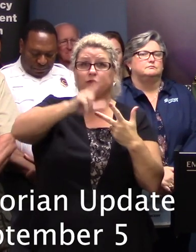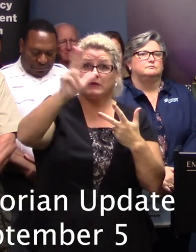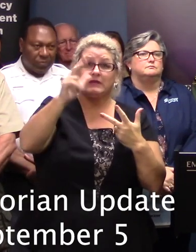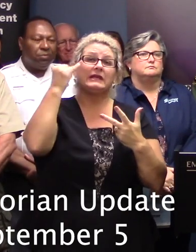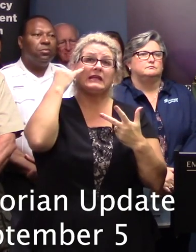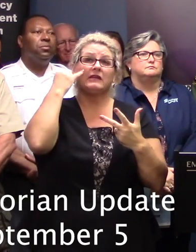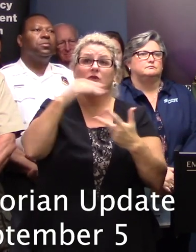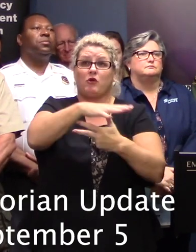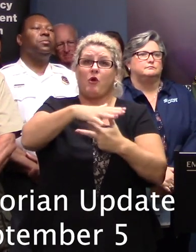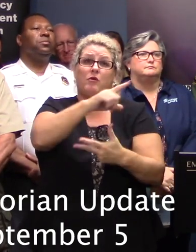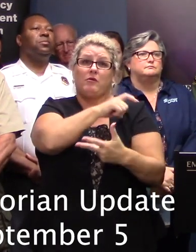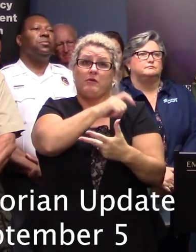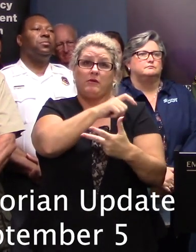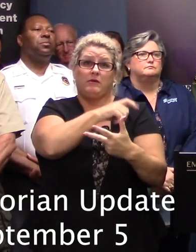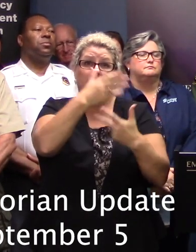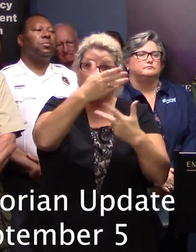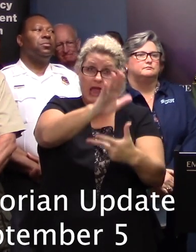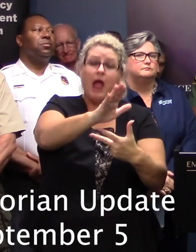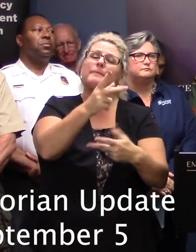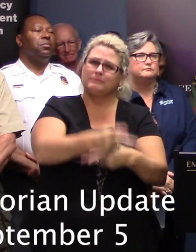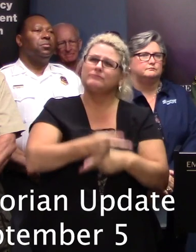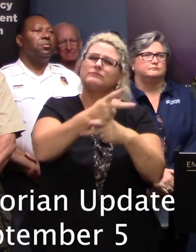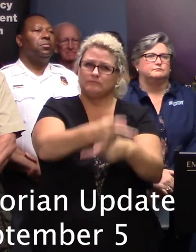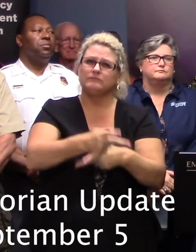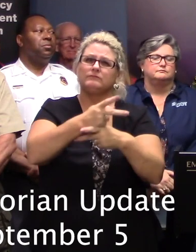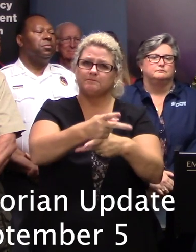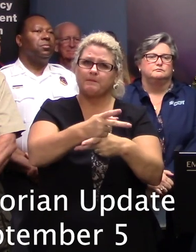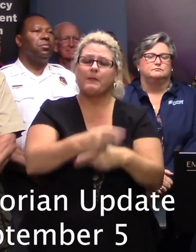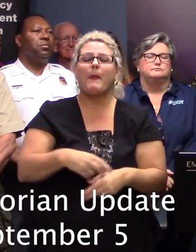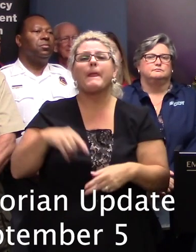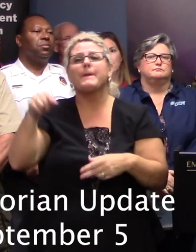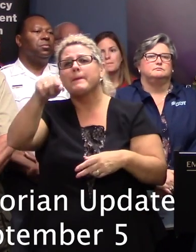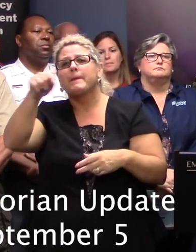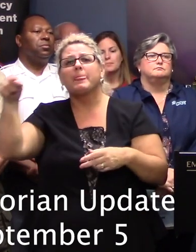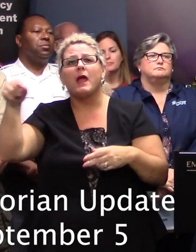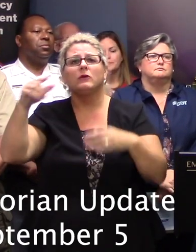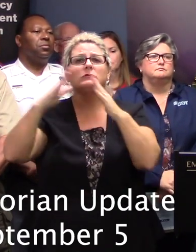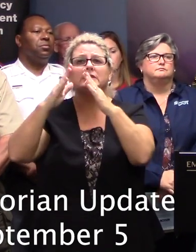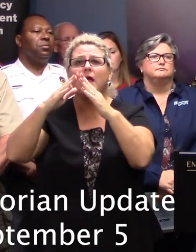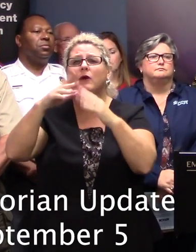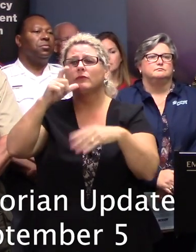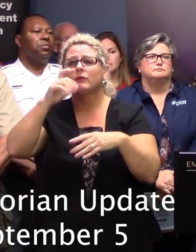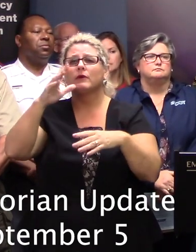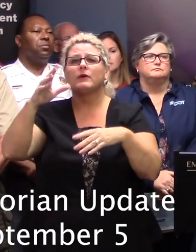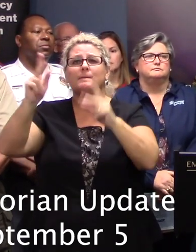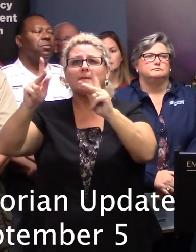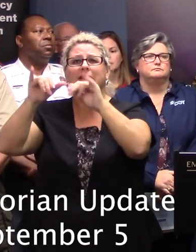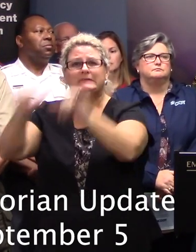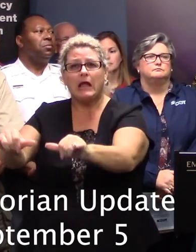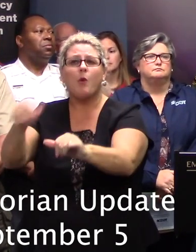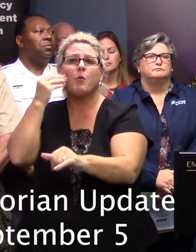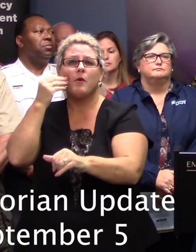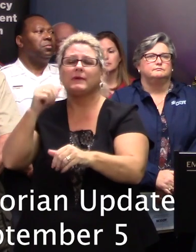in be careful those who are as you say hunkered down in Orly Georgetown or anywhere else be careful and